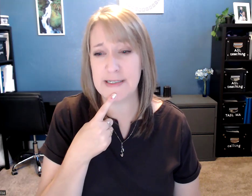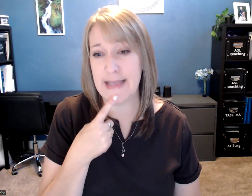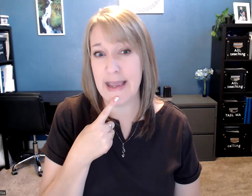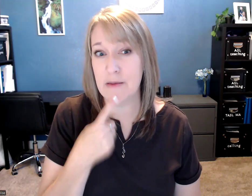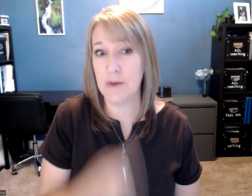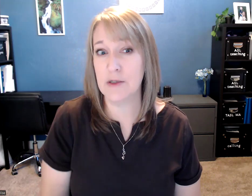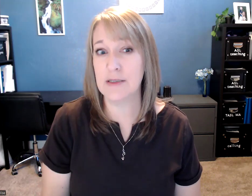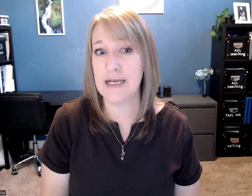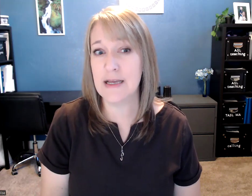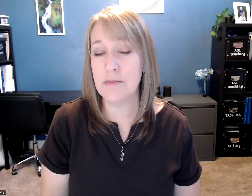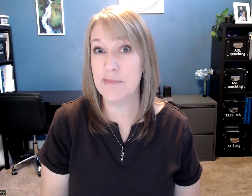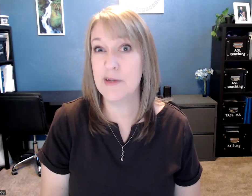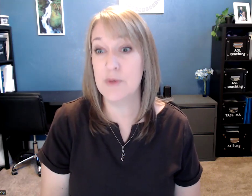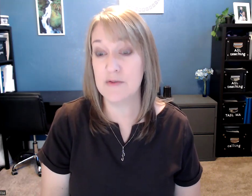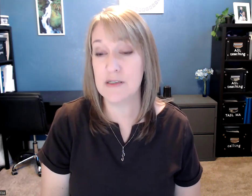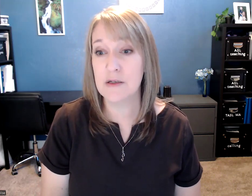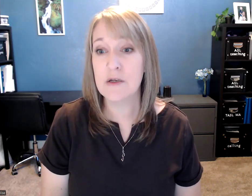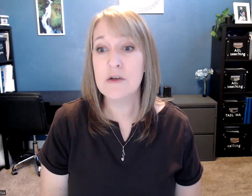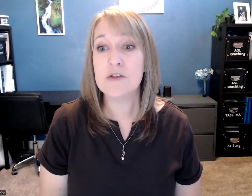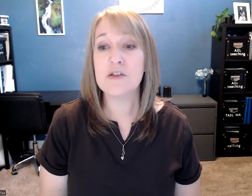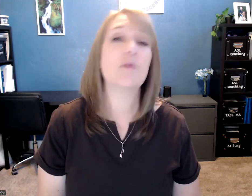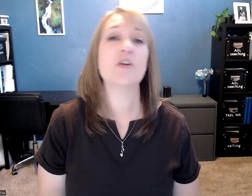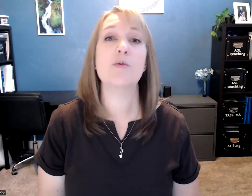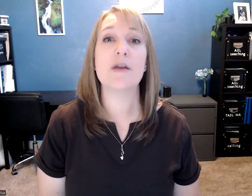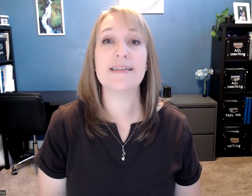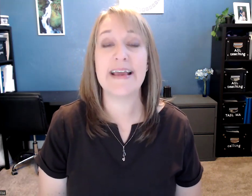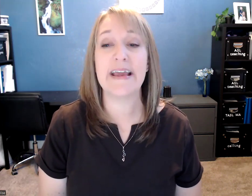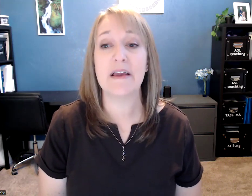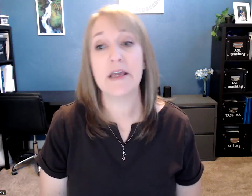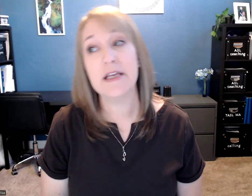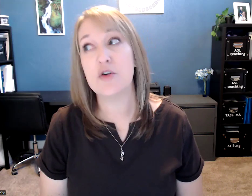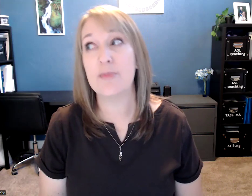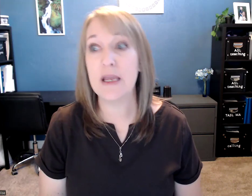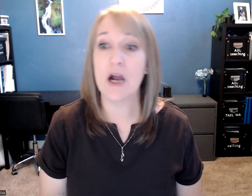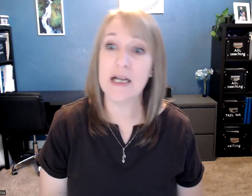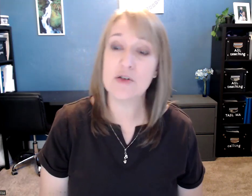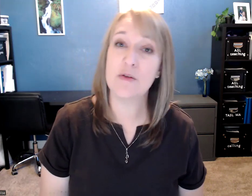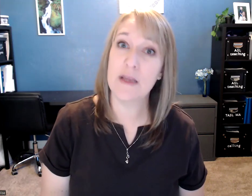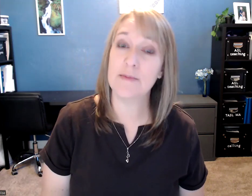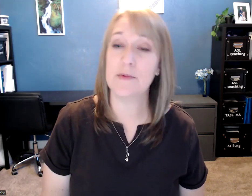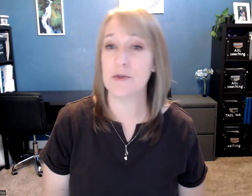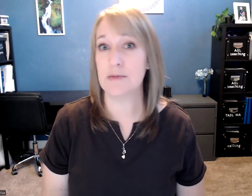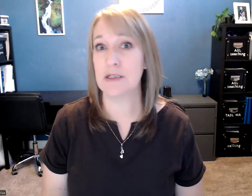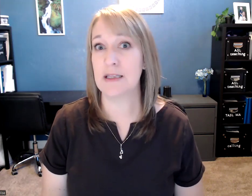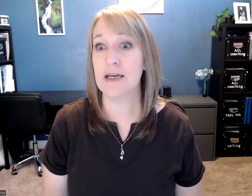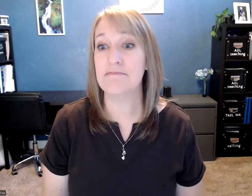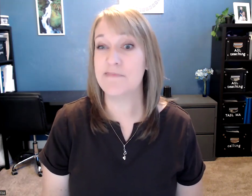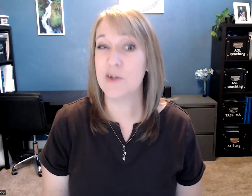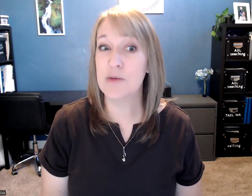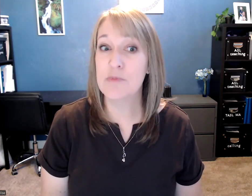say that we learned last time, but it moves. So when you want to say he told me or I told them or something like that, you're going to